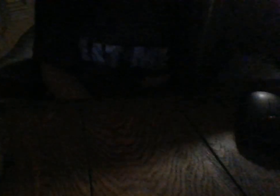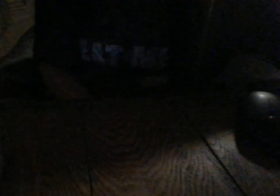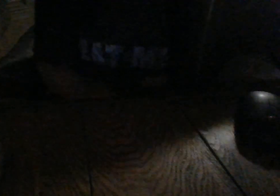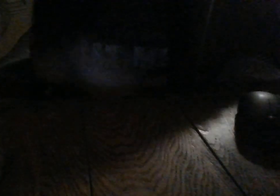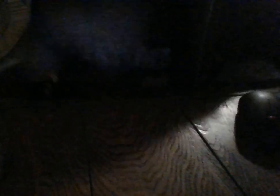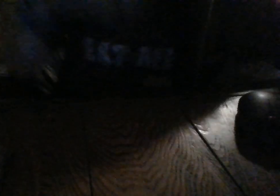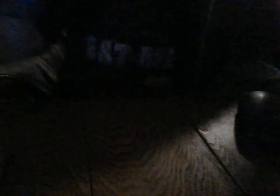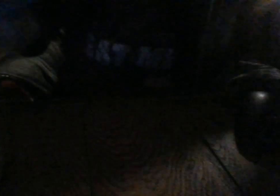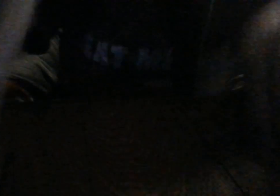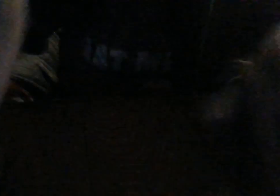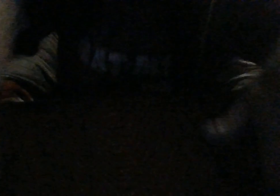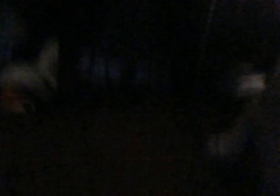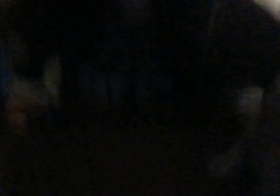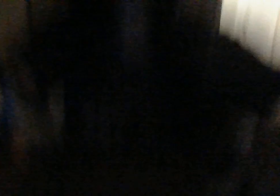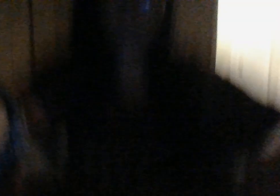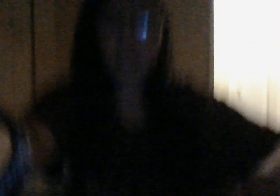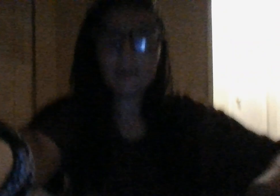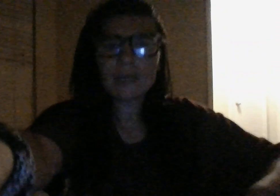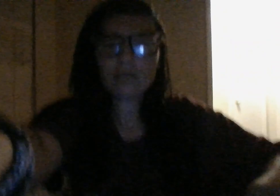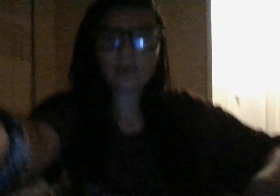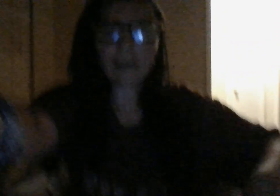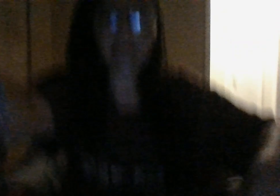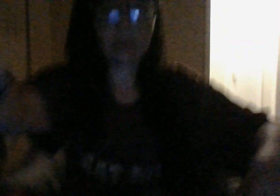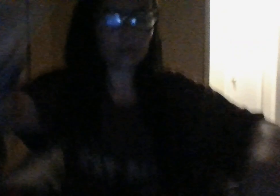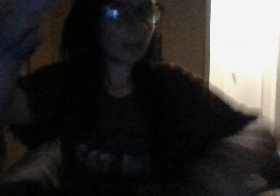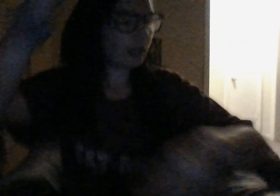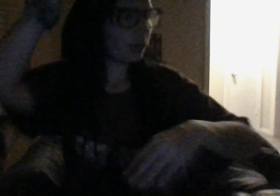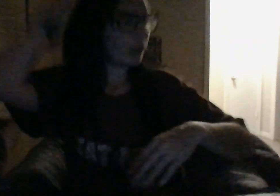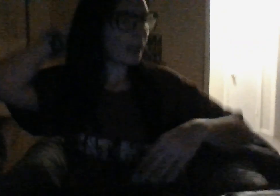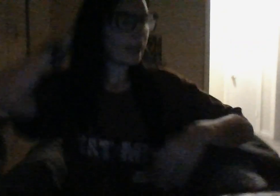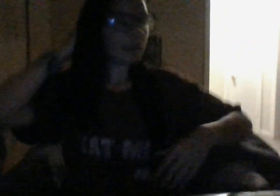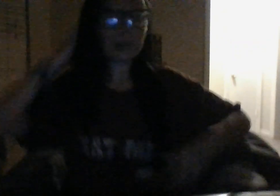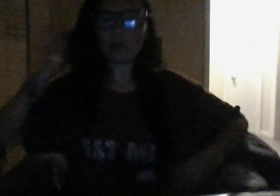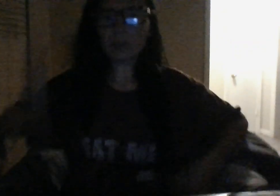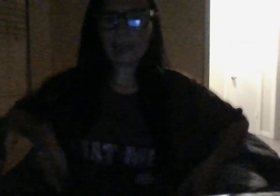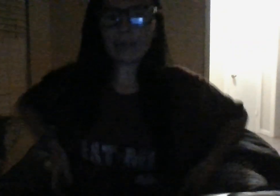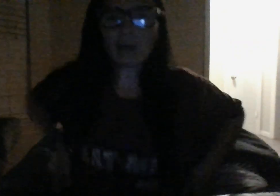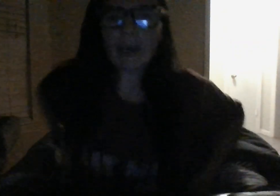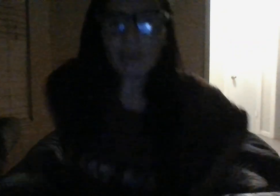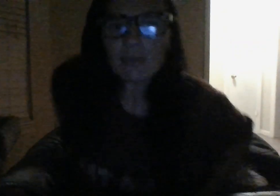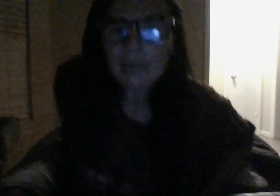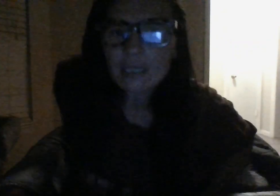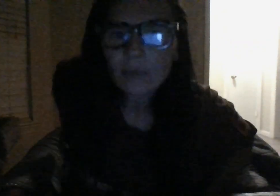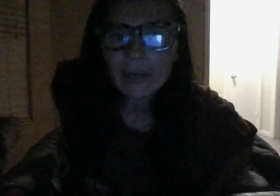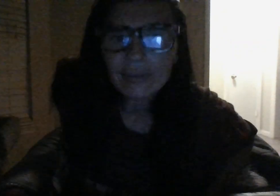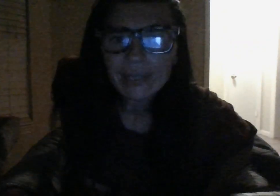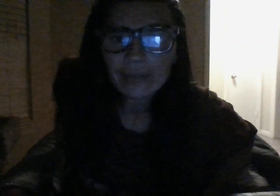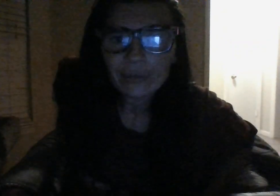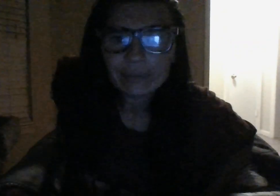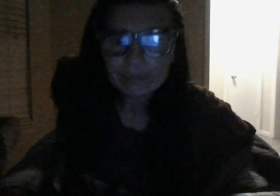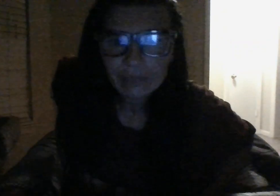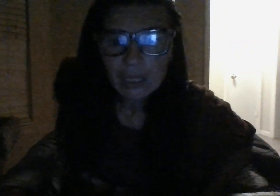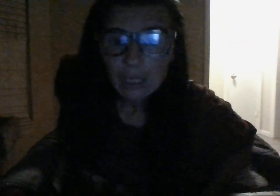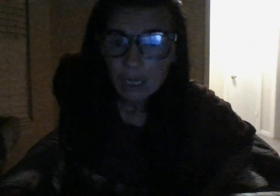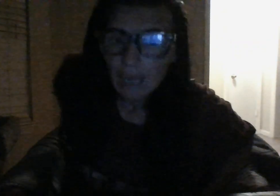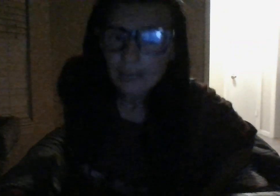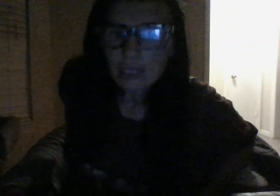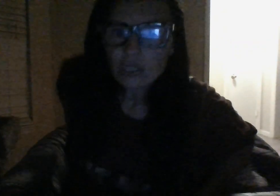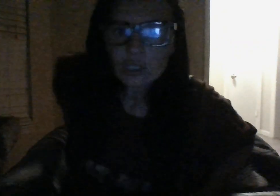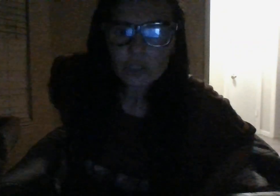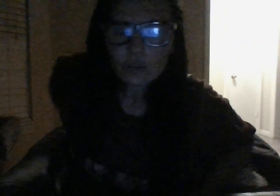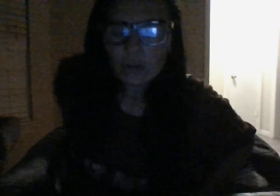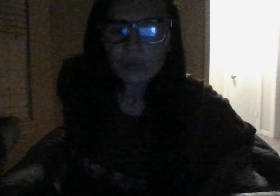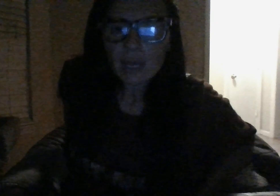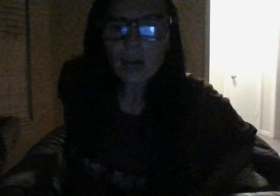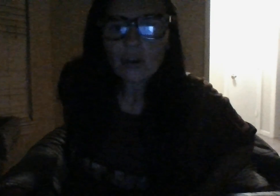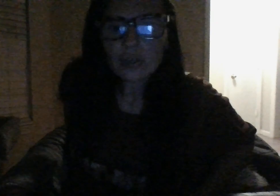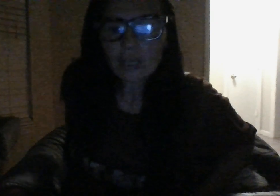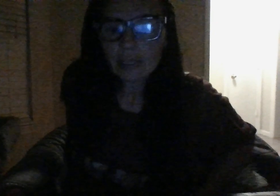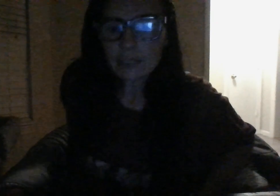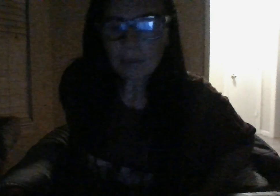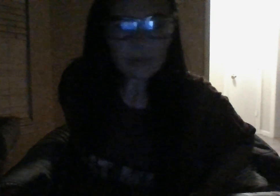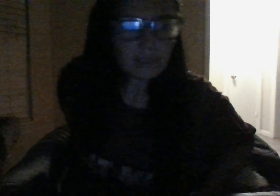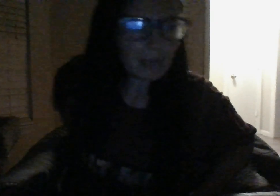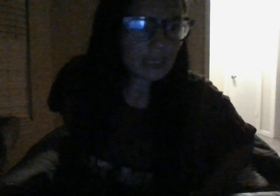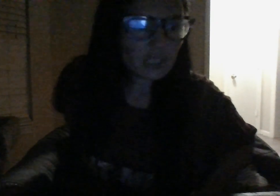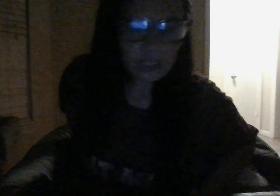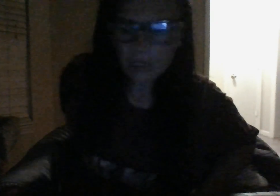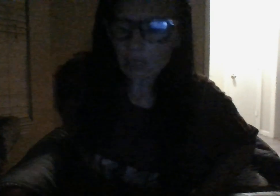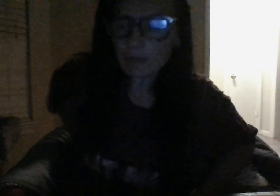i heard she is not going to mess around well i don't blame her i wouldn't mess around either and that's just the truth i heard uh this person made a shit ton